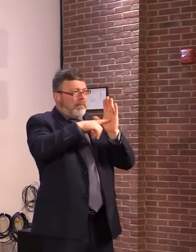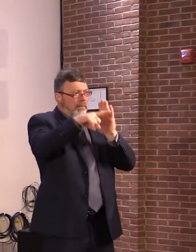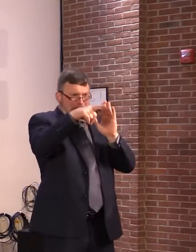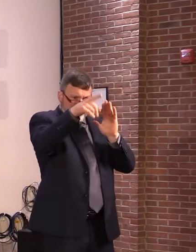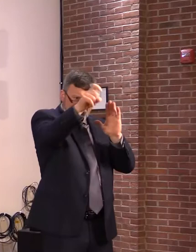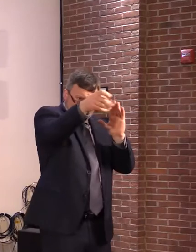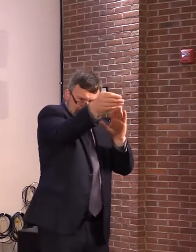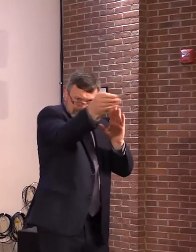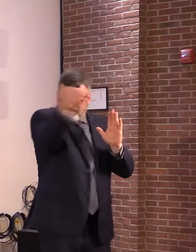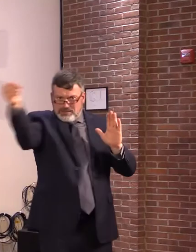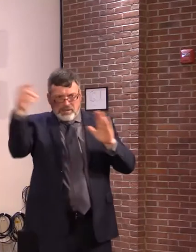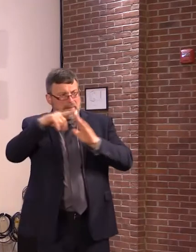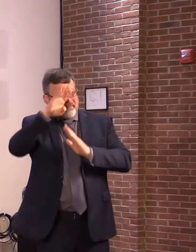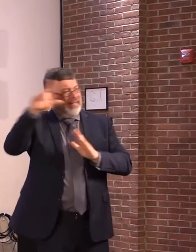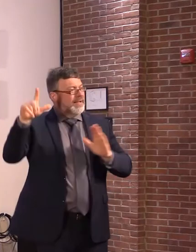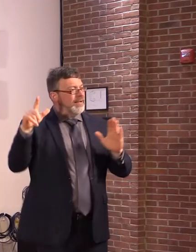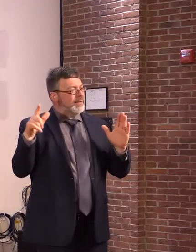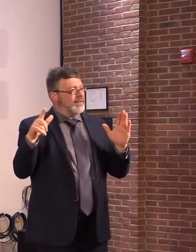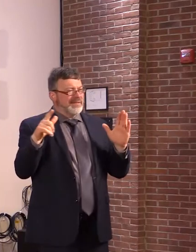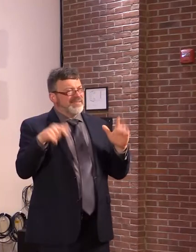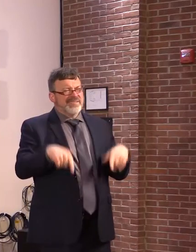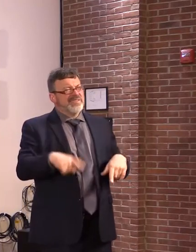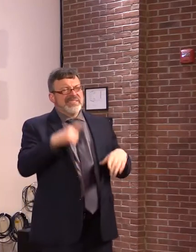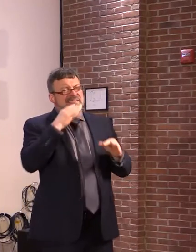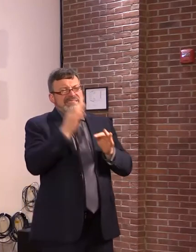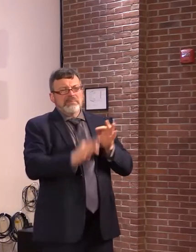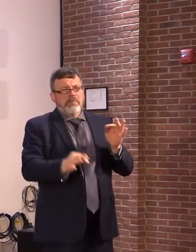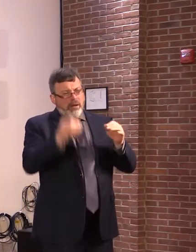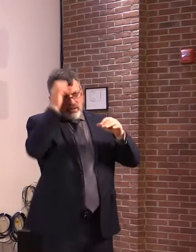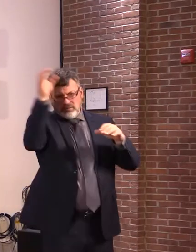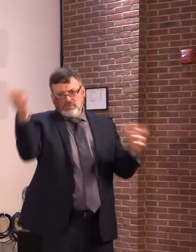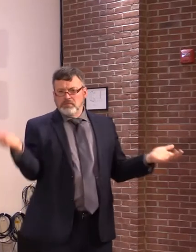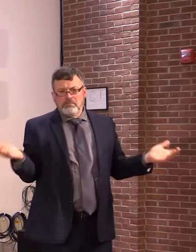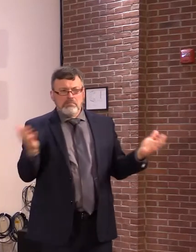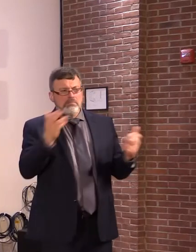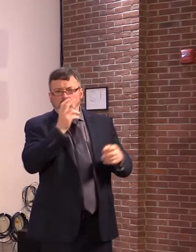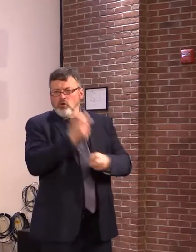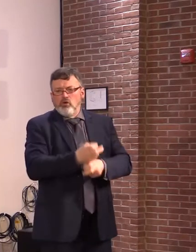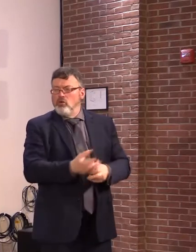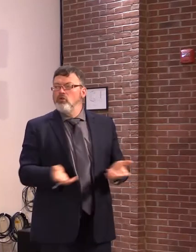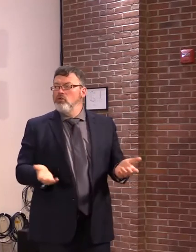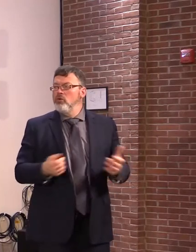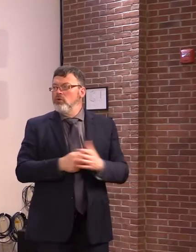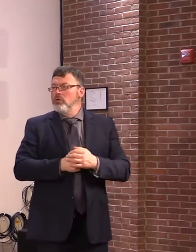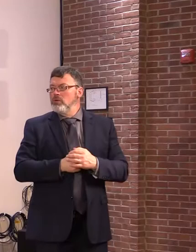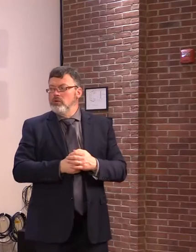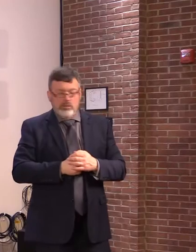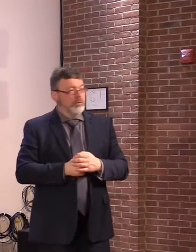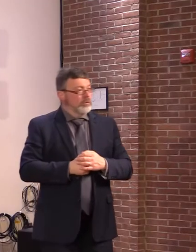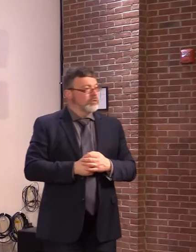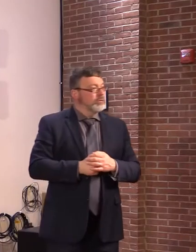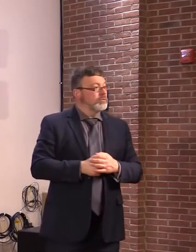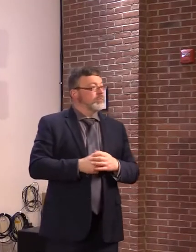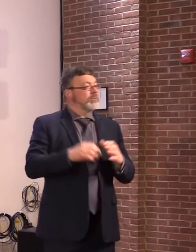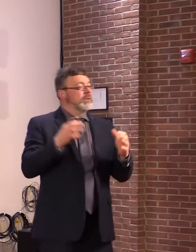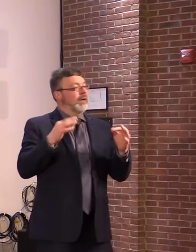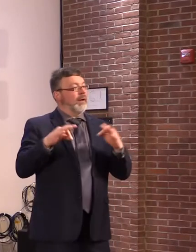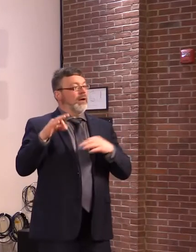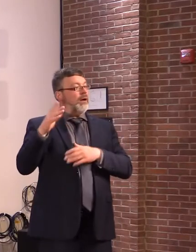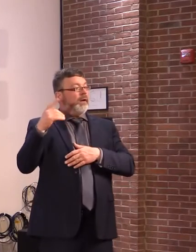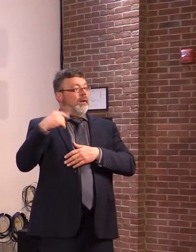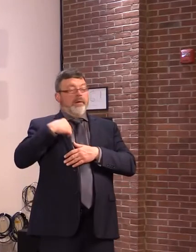Pretty easy, pretty simple. Did it with a charter change. It could be done with this, instead of some of the artful